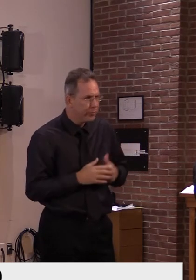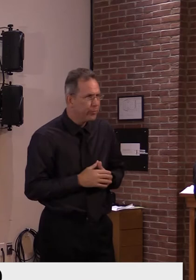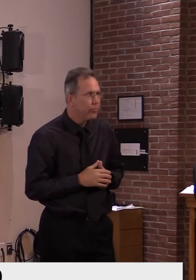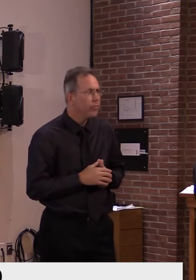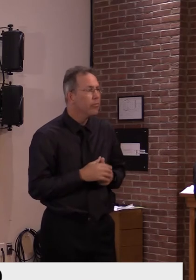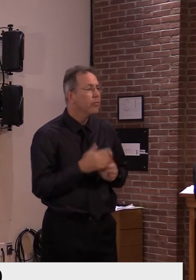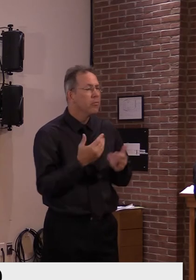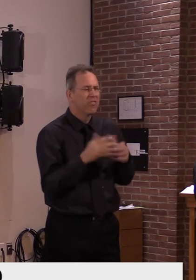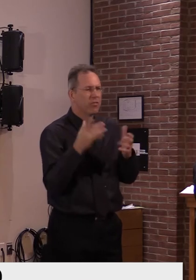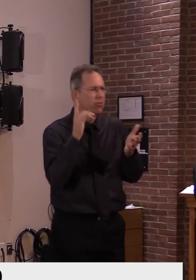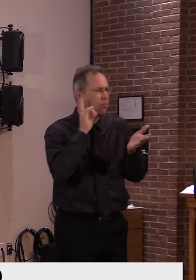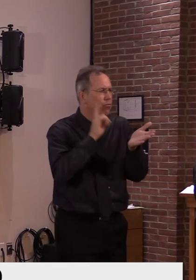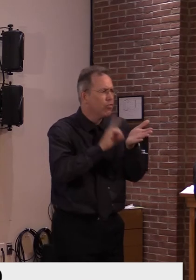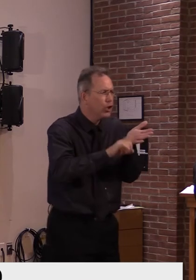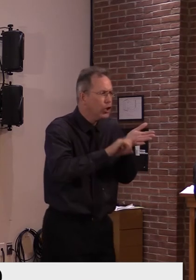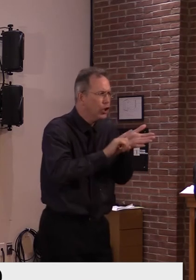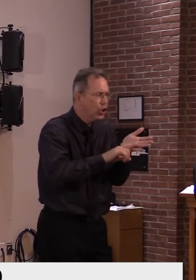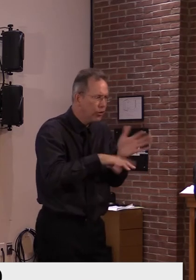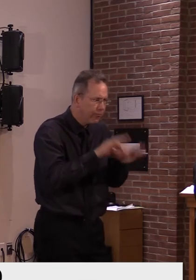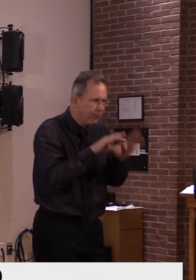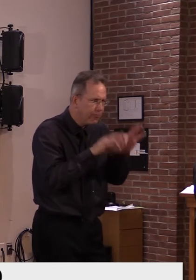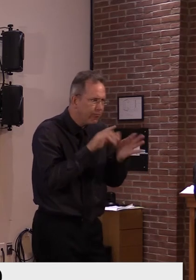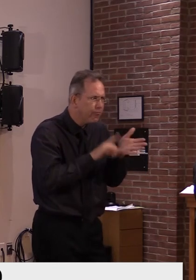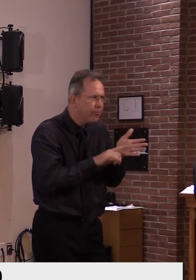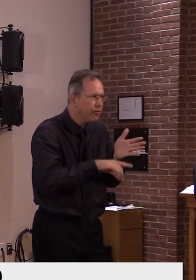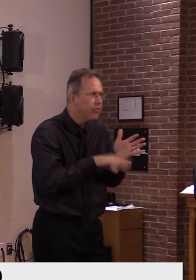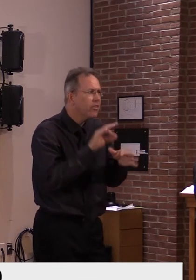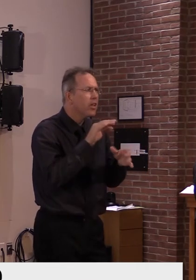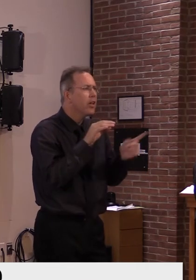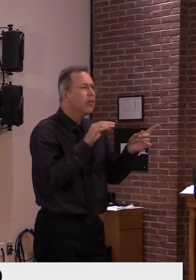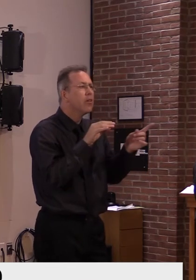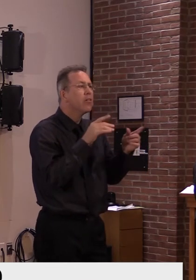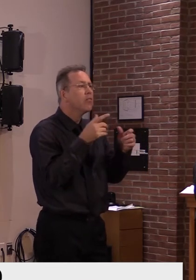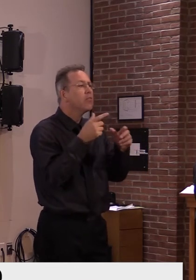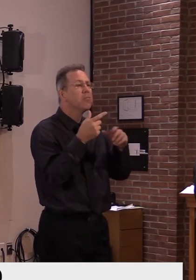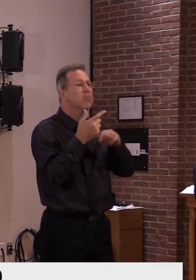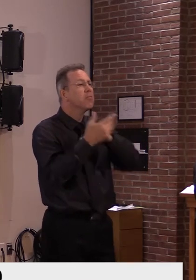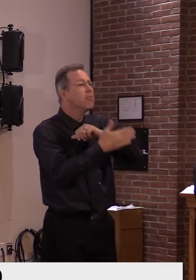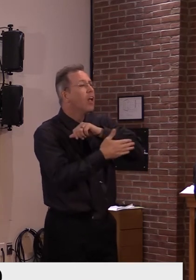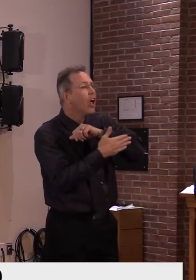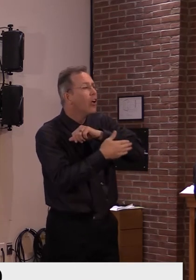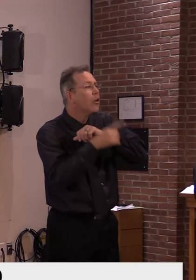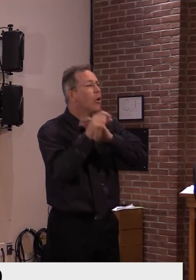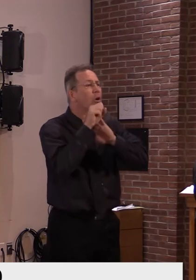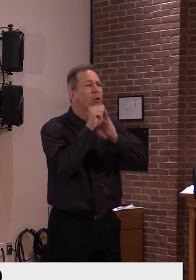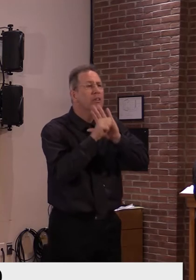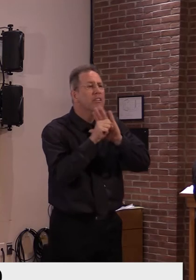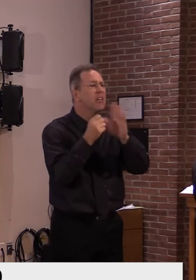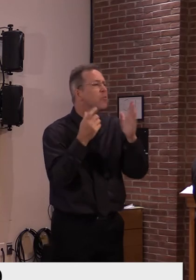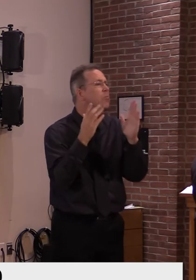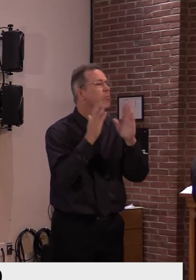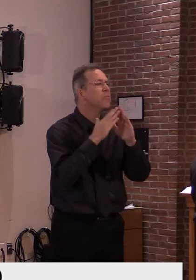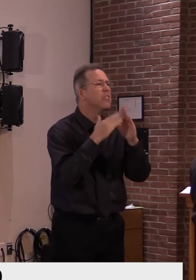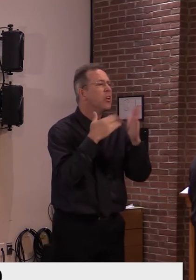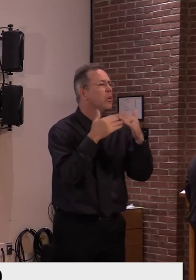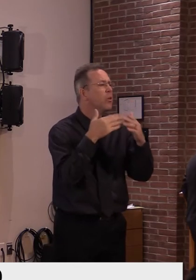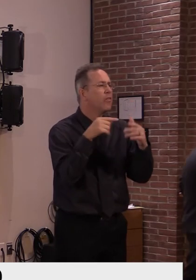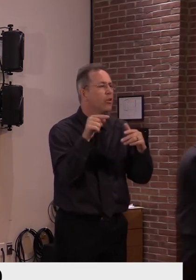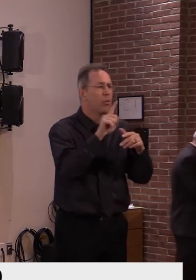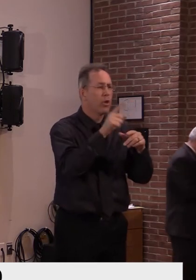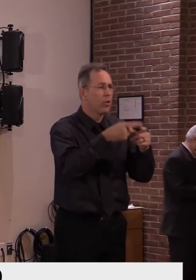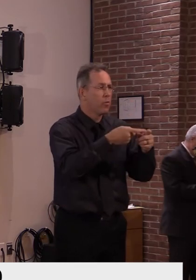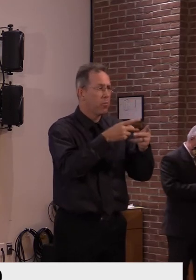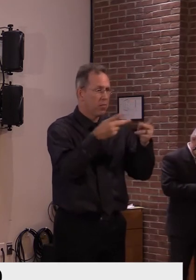where masks have been mandated, and that can be not just state versus state, but within a state where